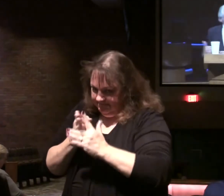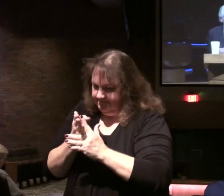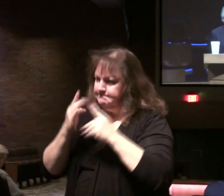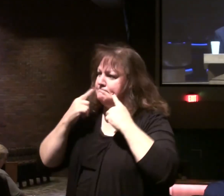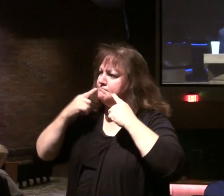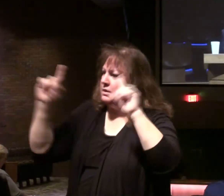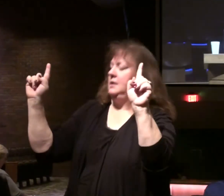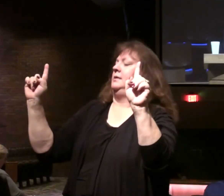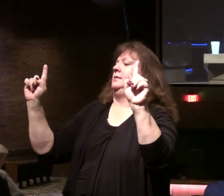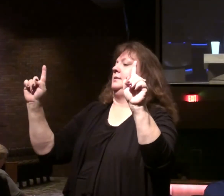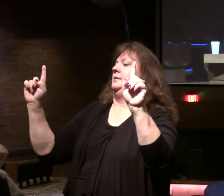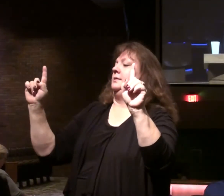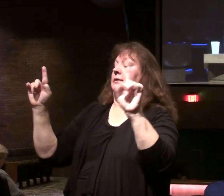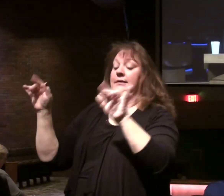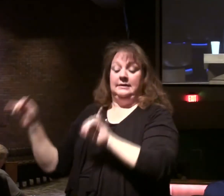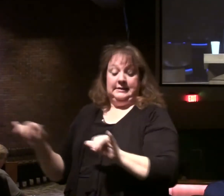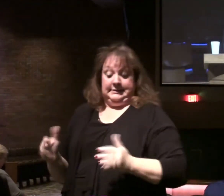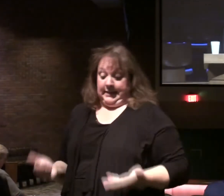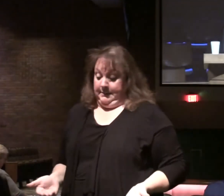That's what he's saying here.